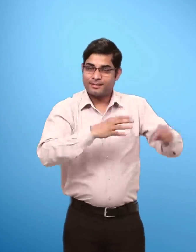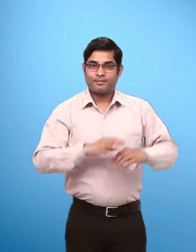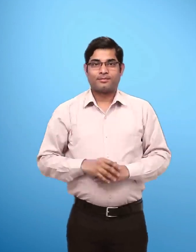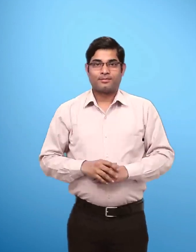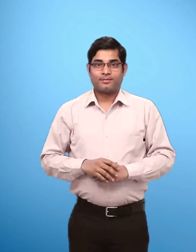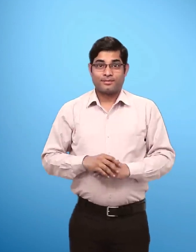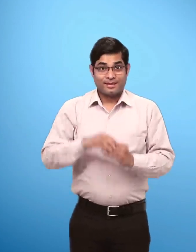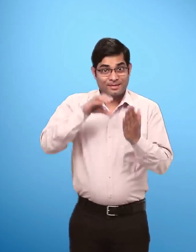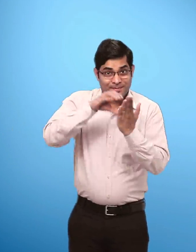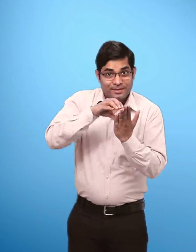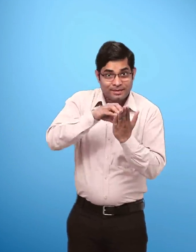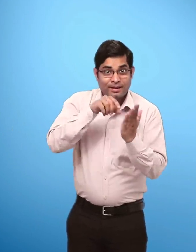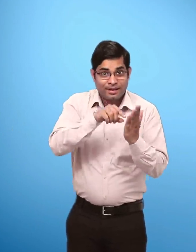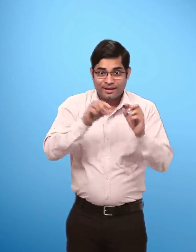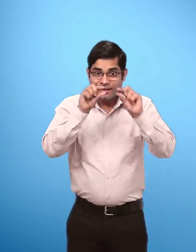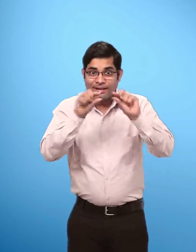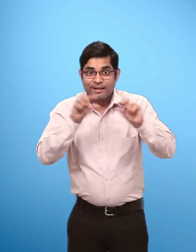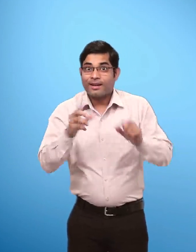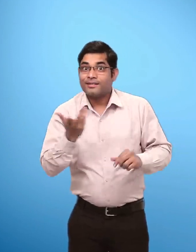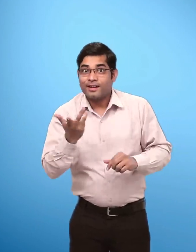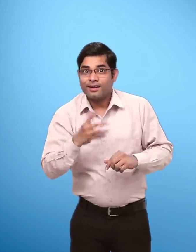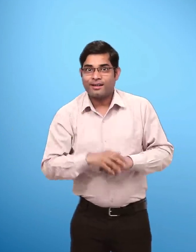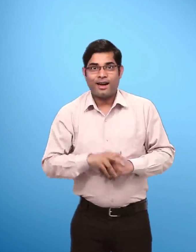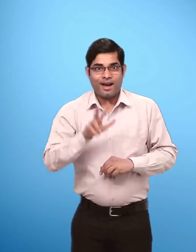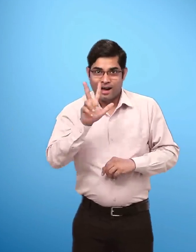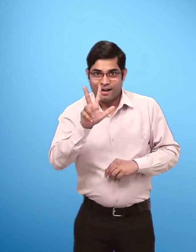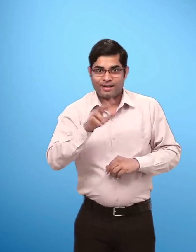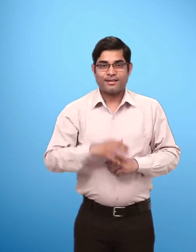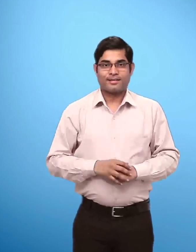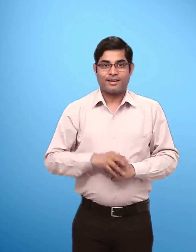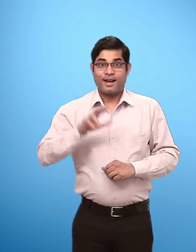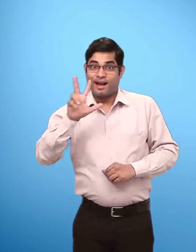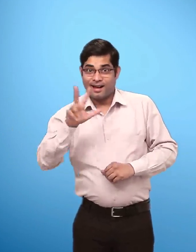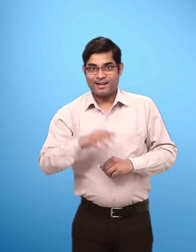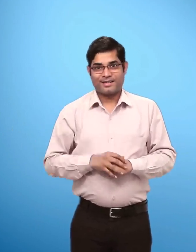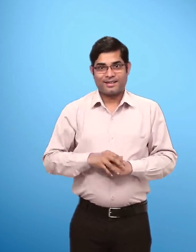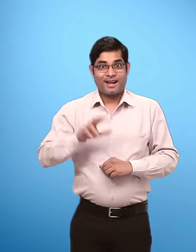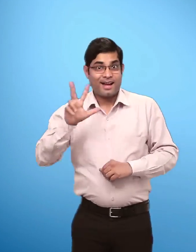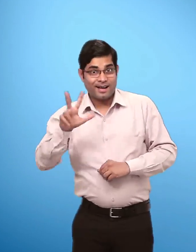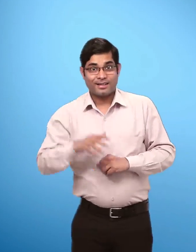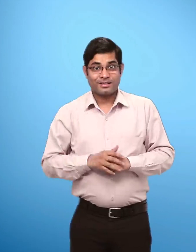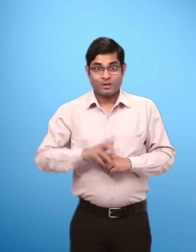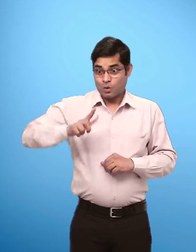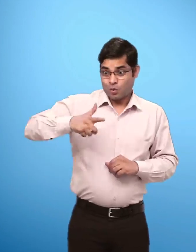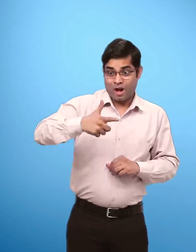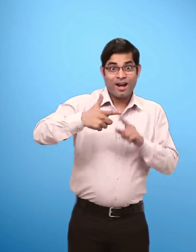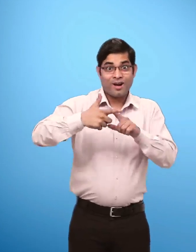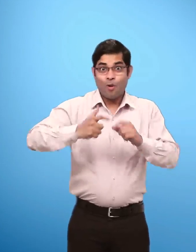Text Given 888 Eight fat